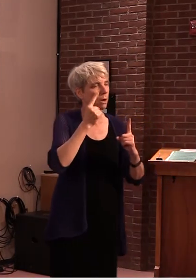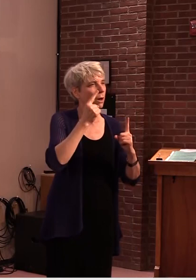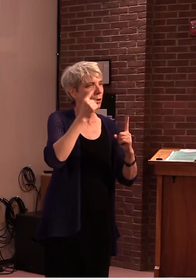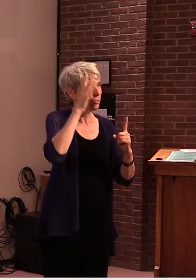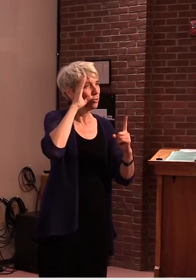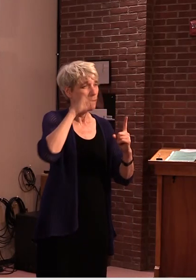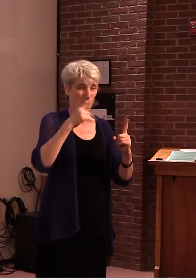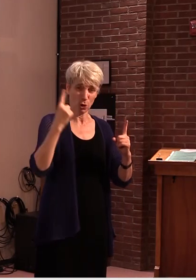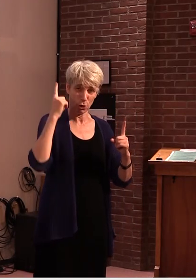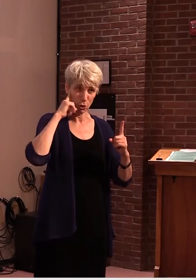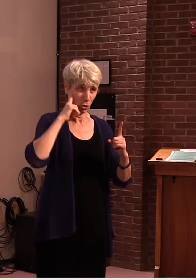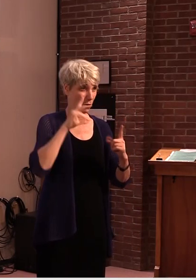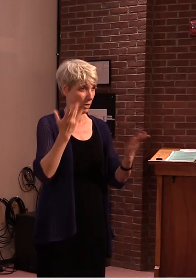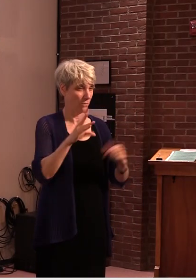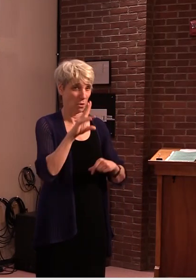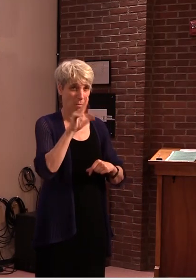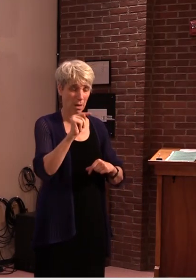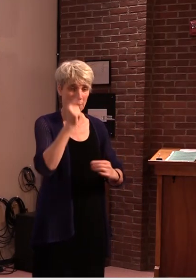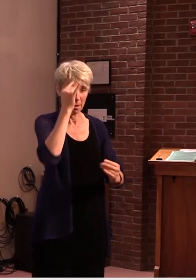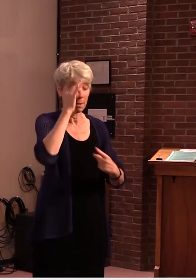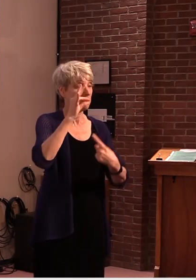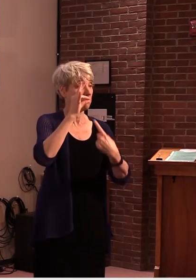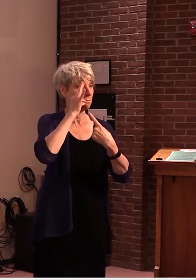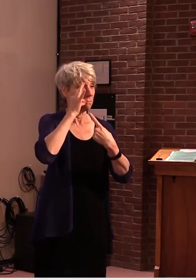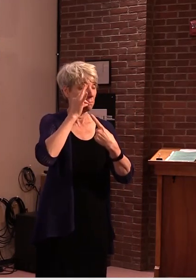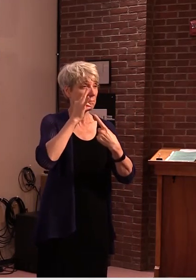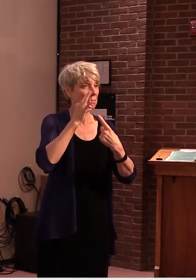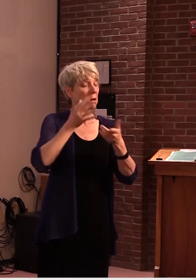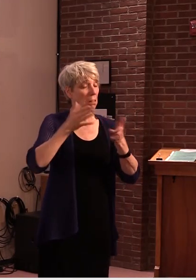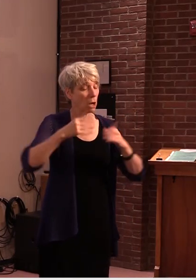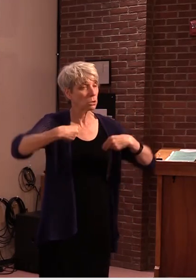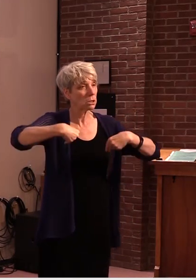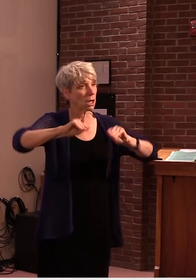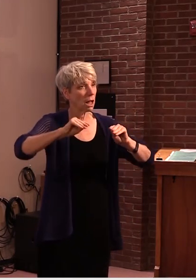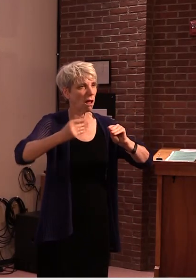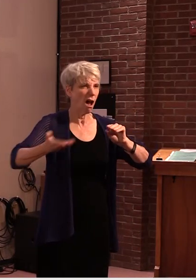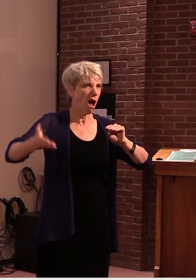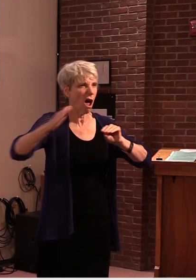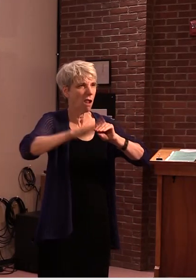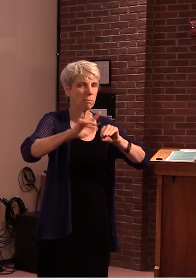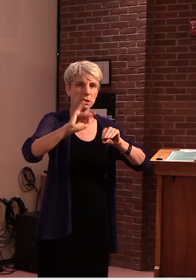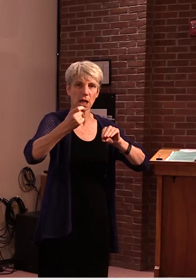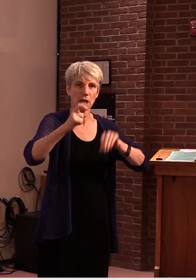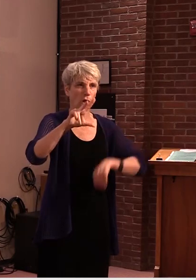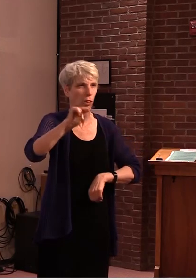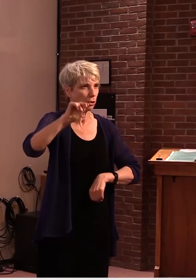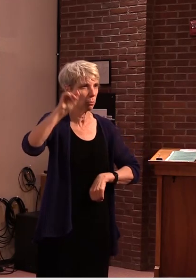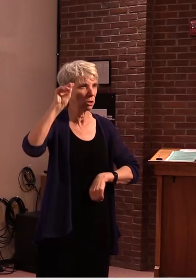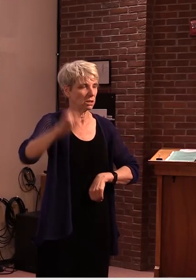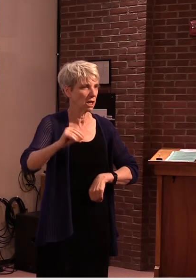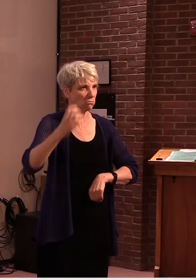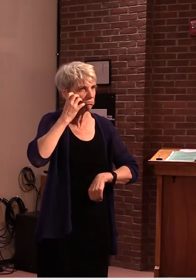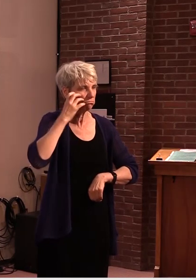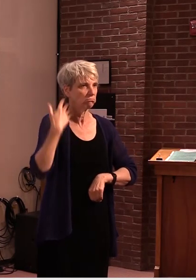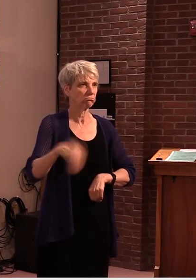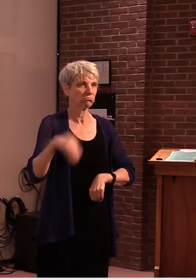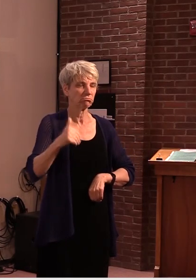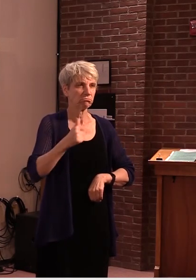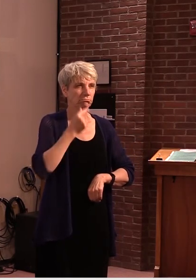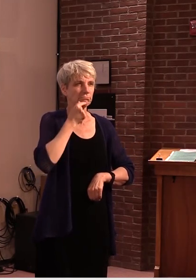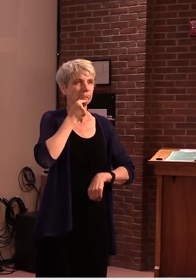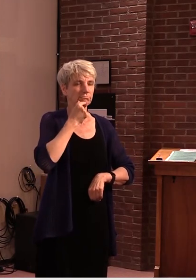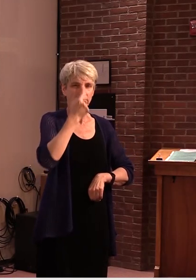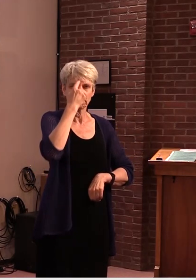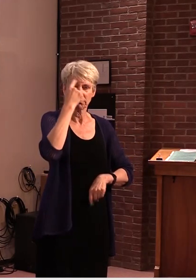uh and would we be able to track uh the the prisoner data um to